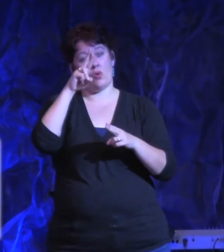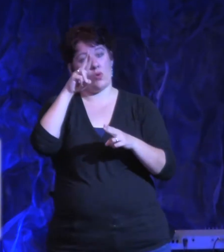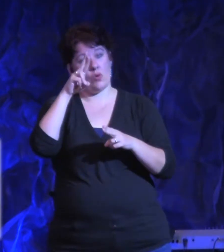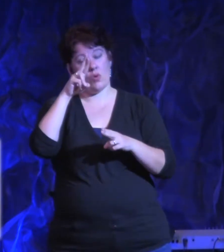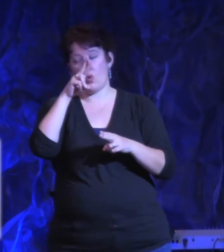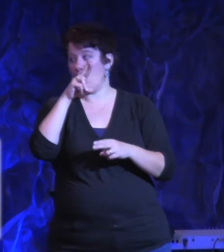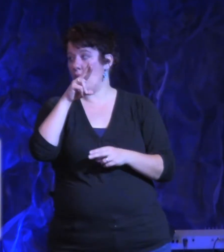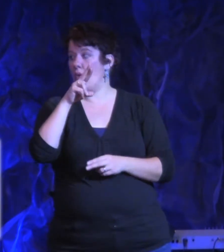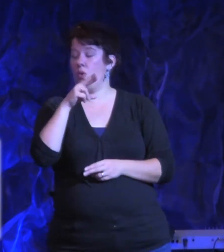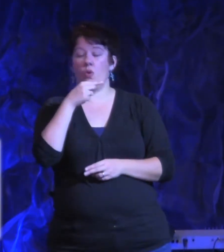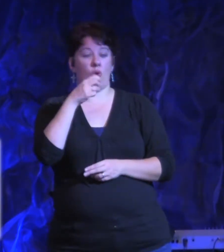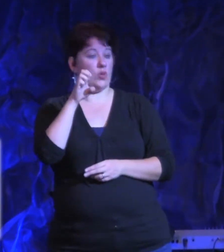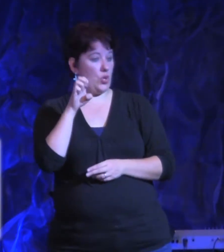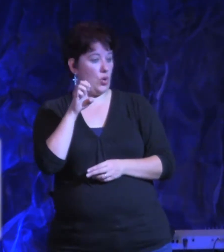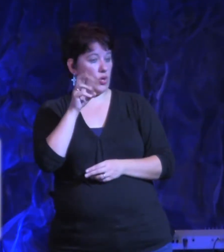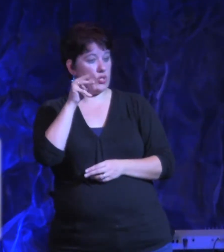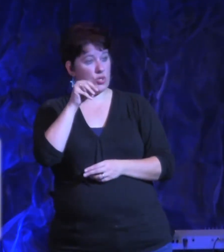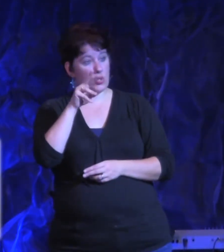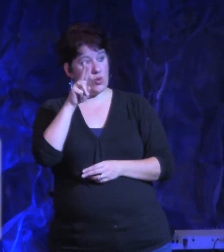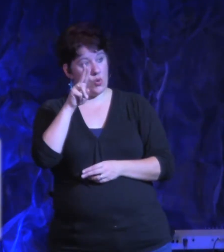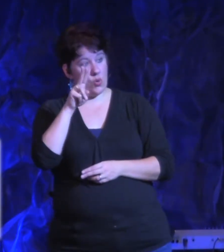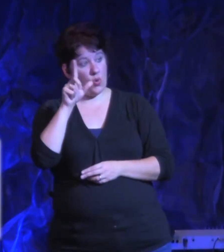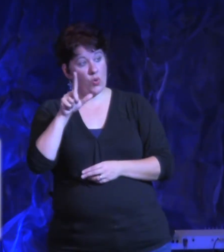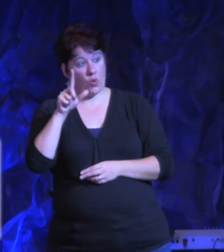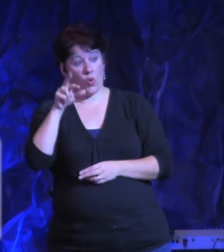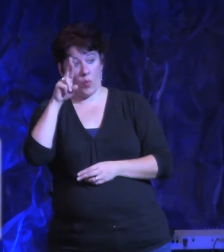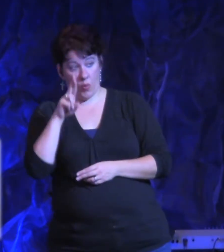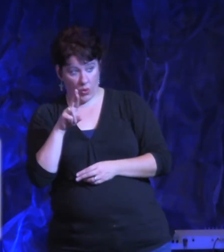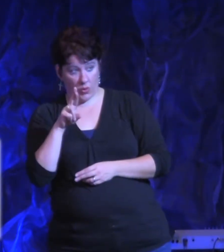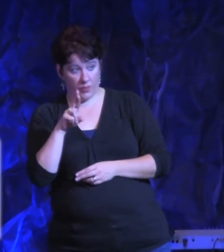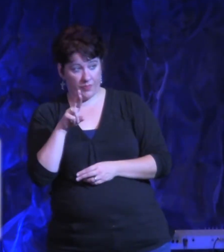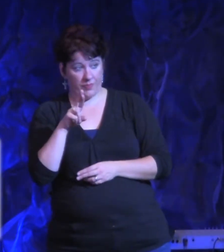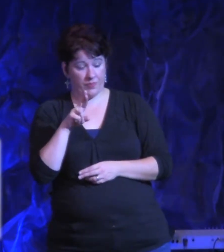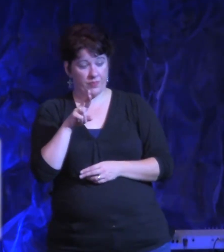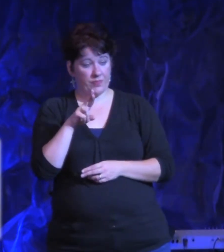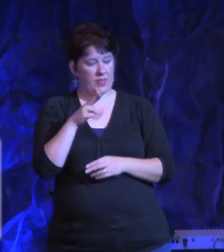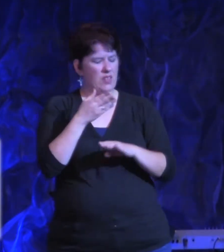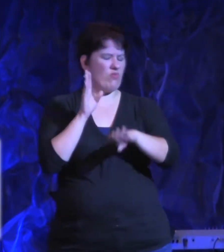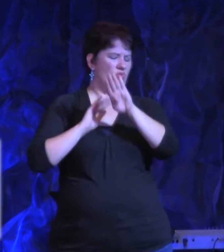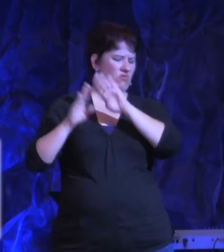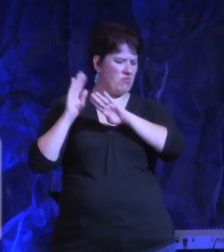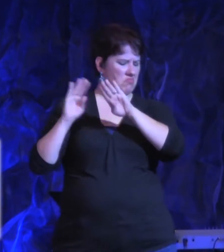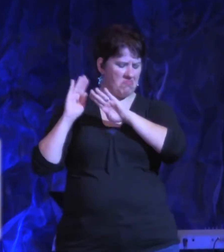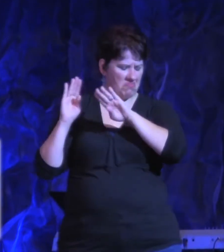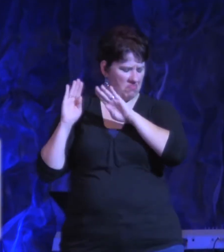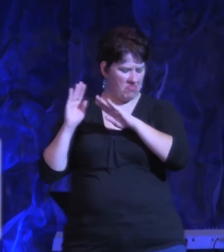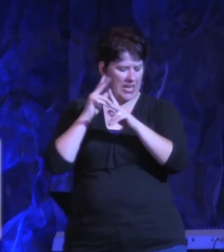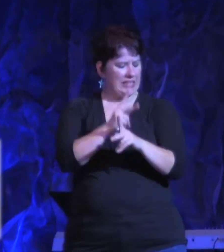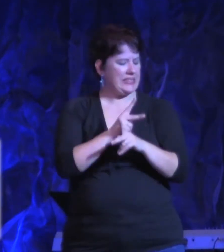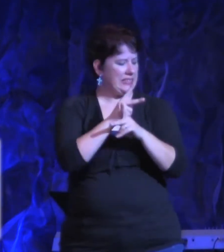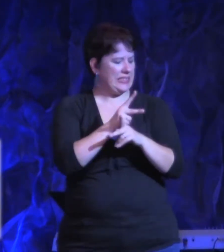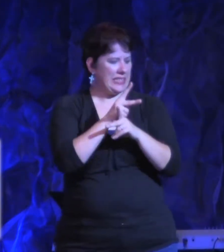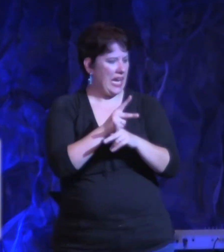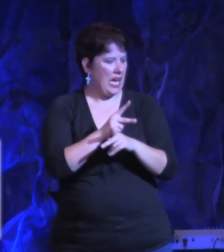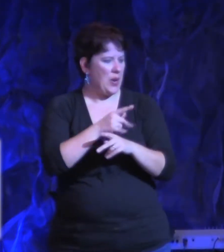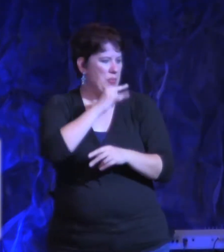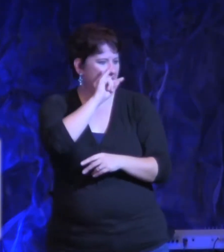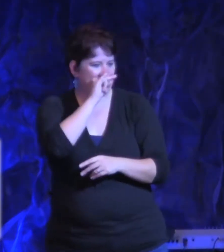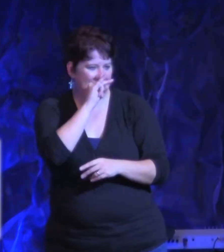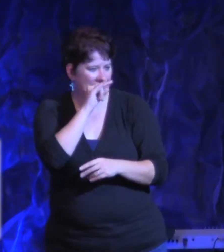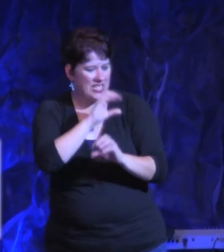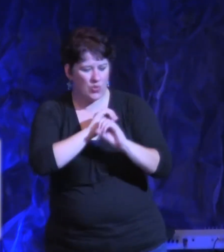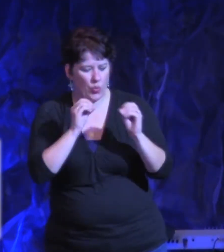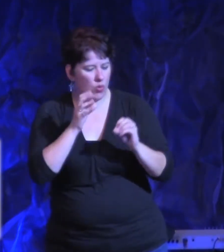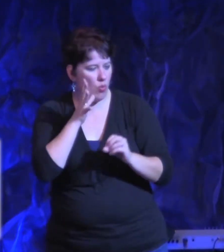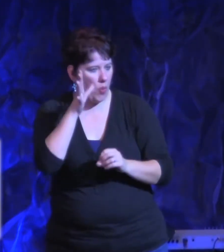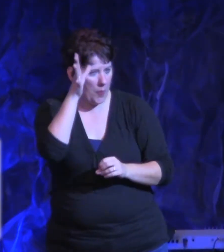missionary, and he took care of thousands of orphans. And he didn't have no organization in America, church in America, supporting